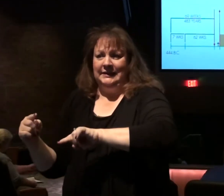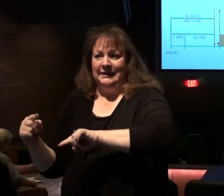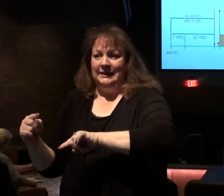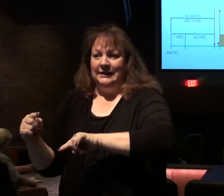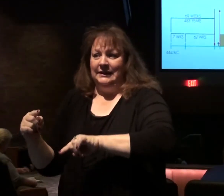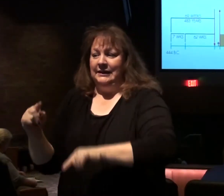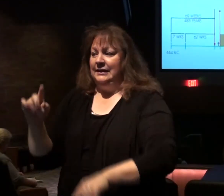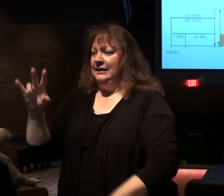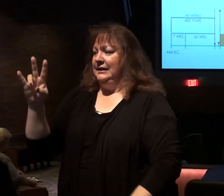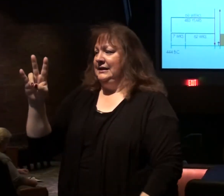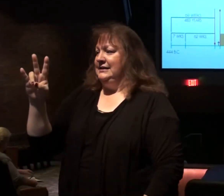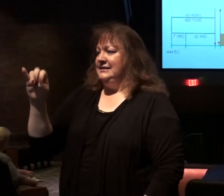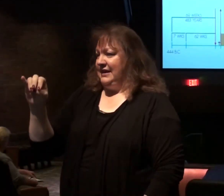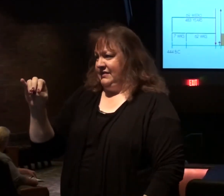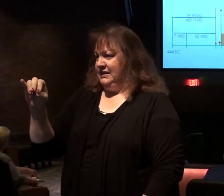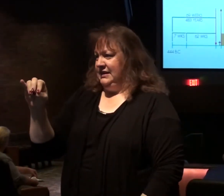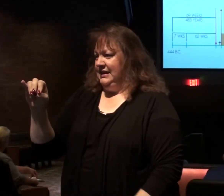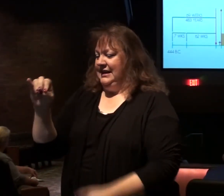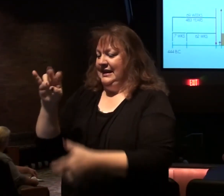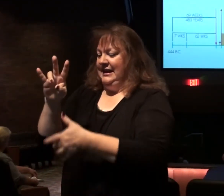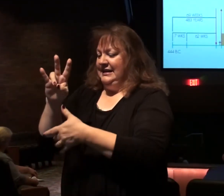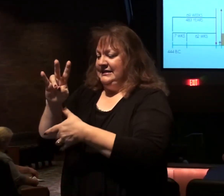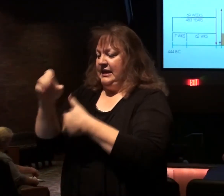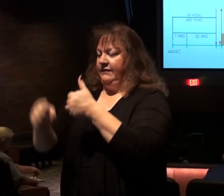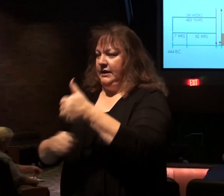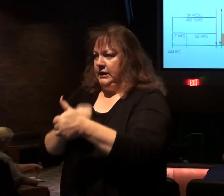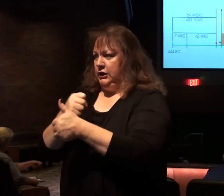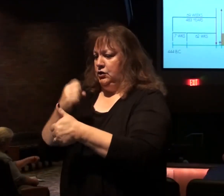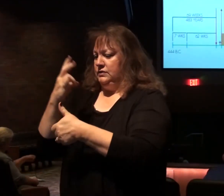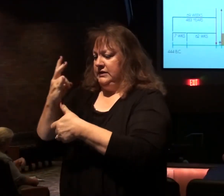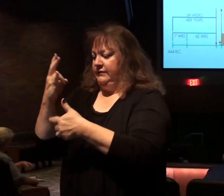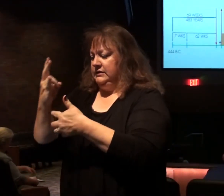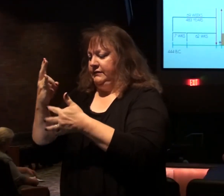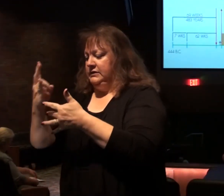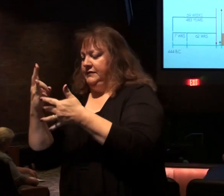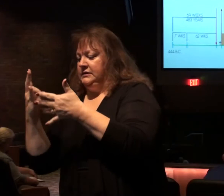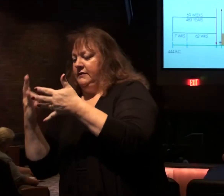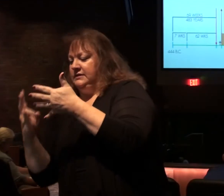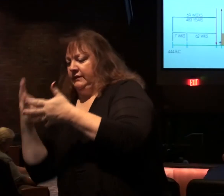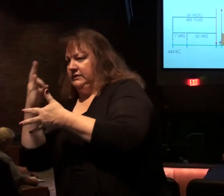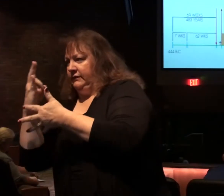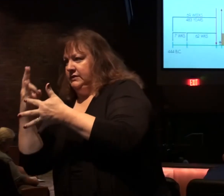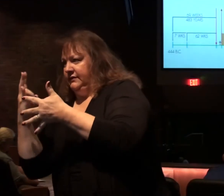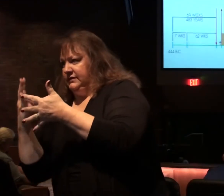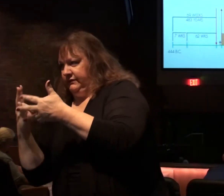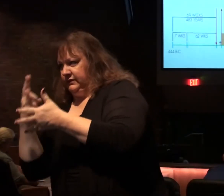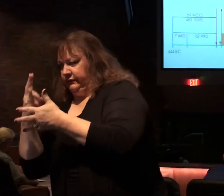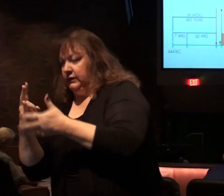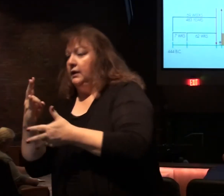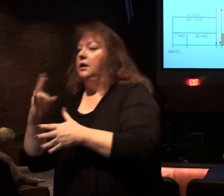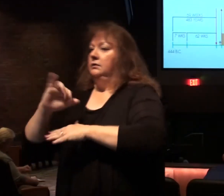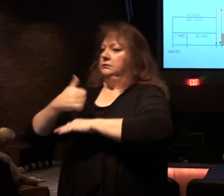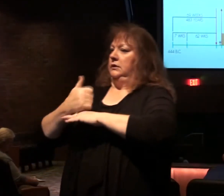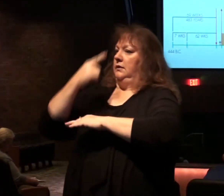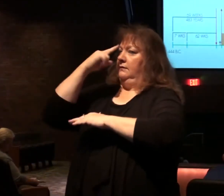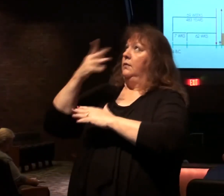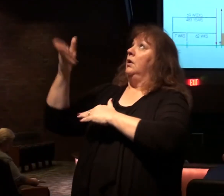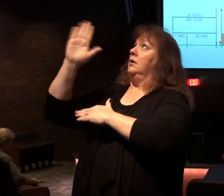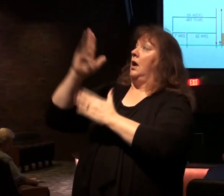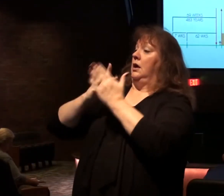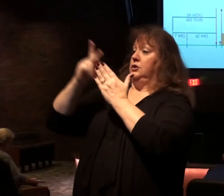70, 77 year periods were established in God's program for Israel.